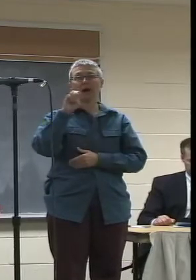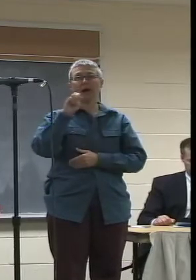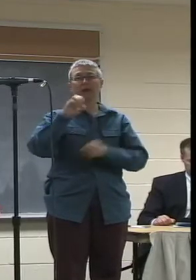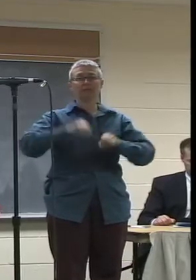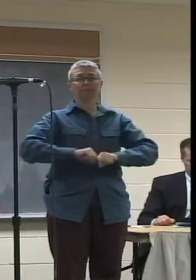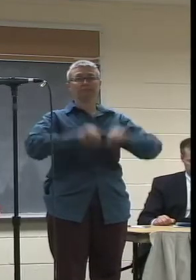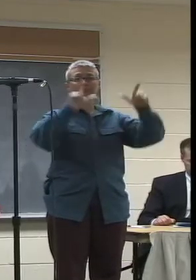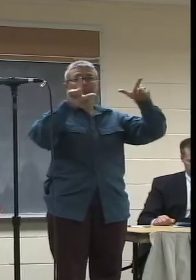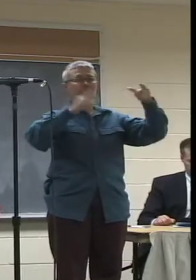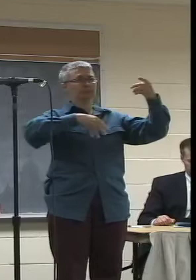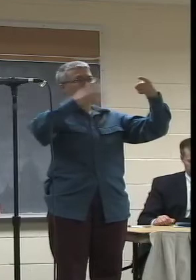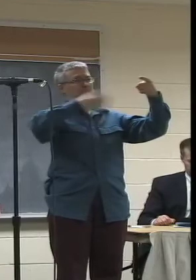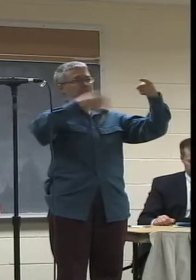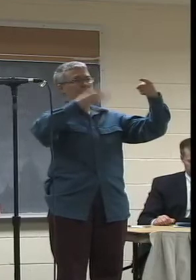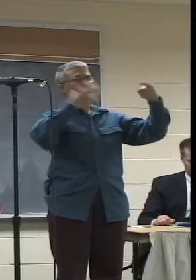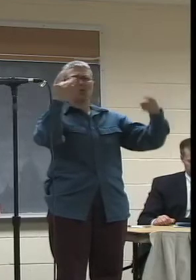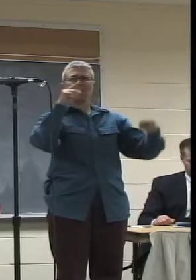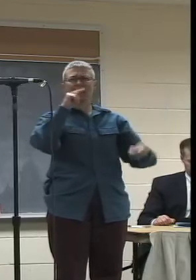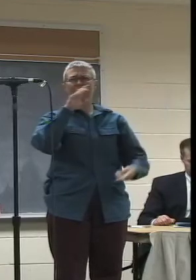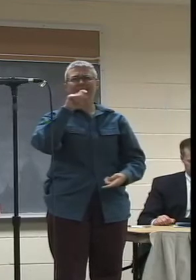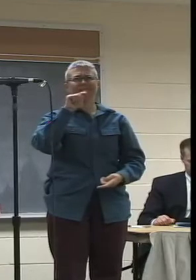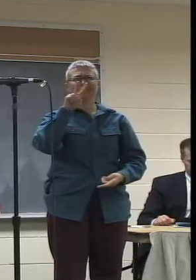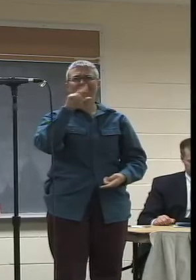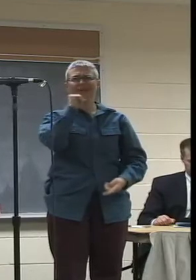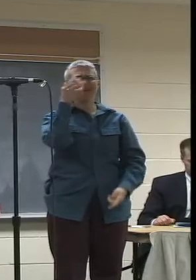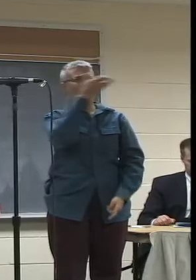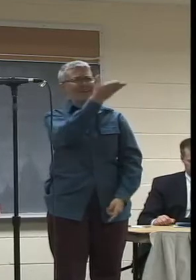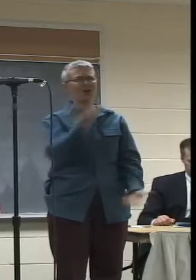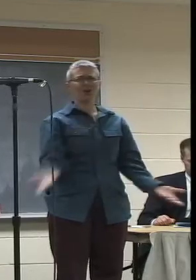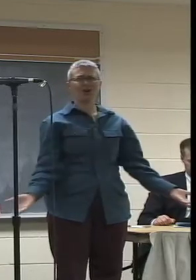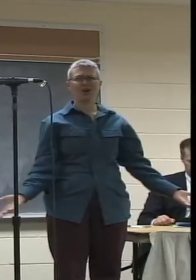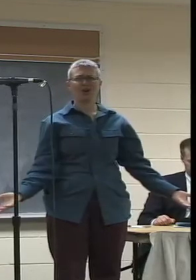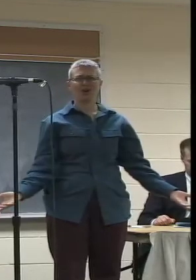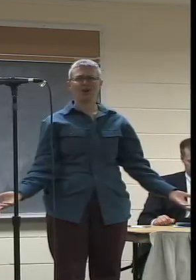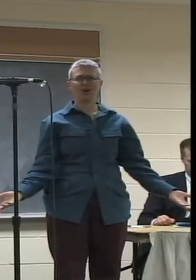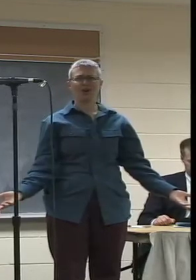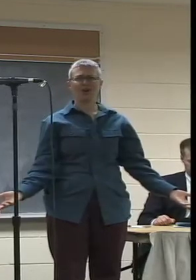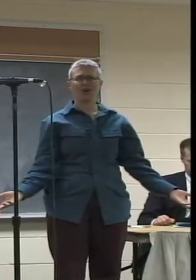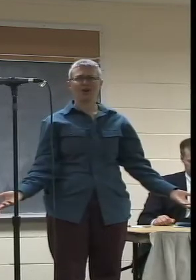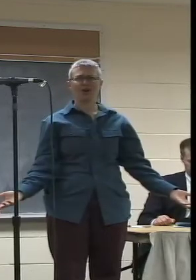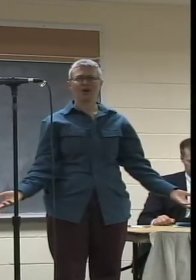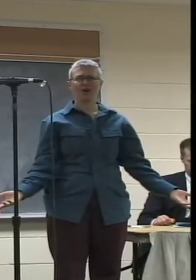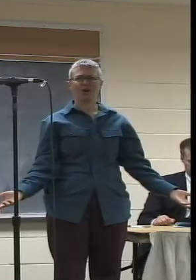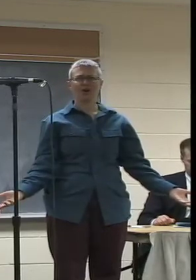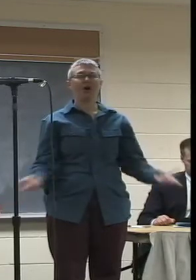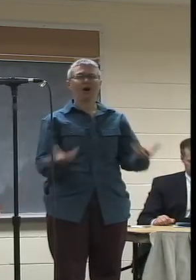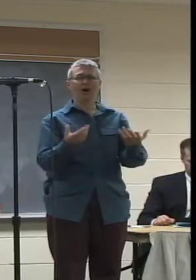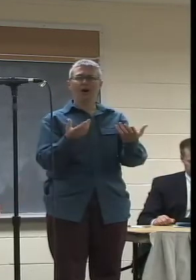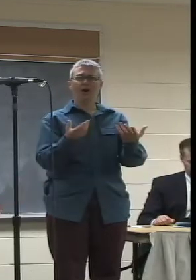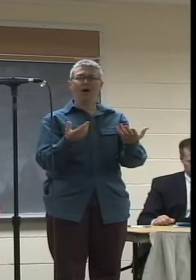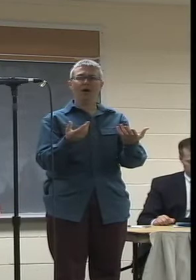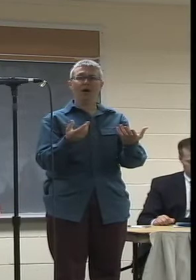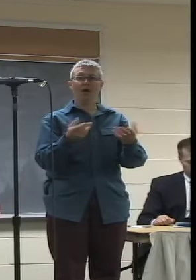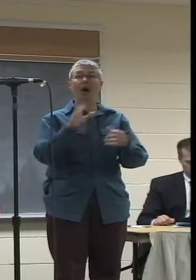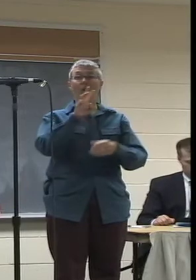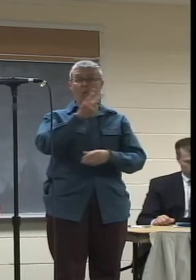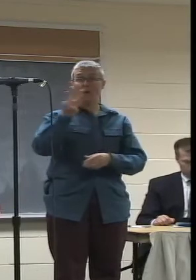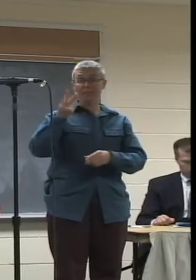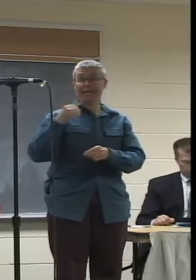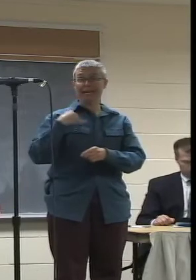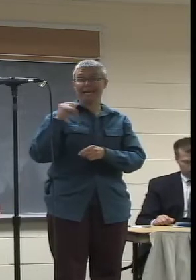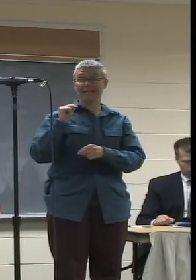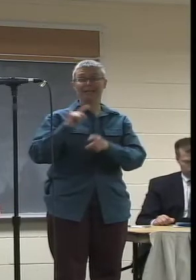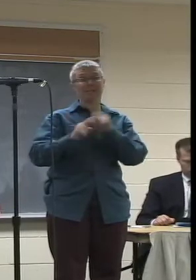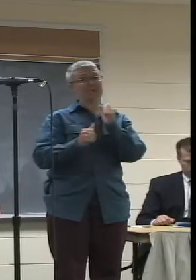Why isn't NCTV's programming on the guide? They do a good job of putting it up on their website, but most